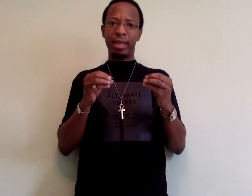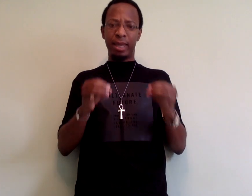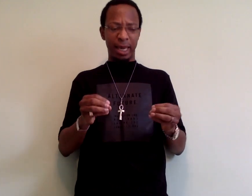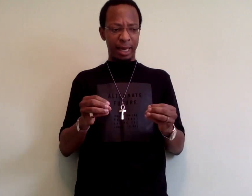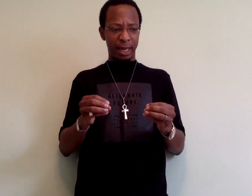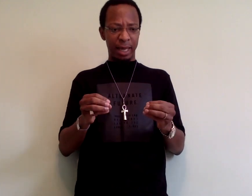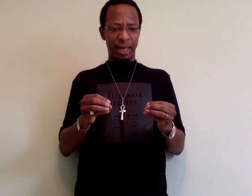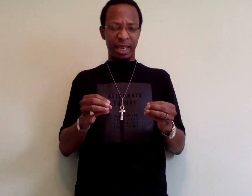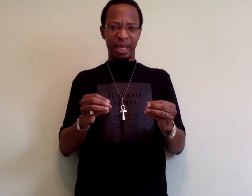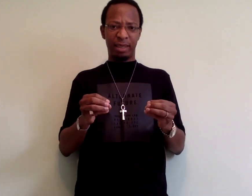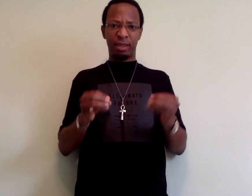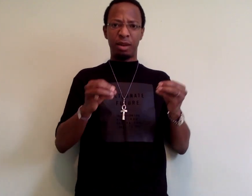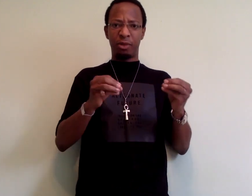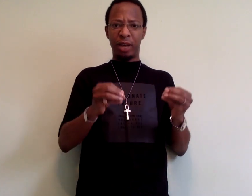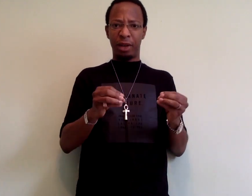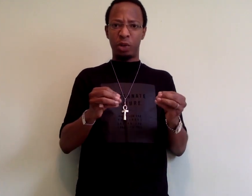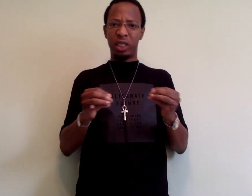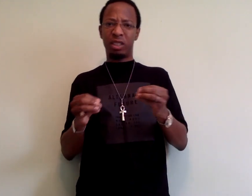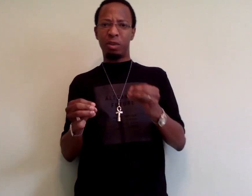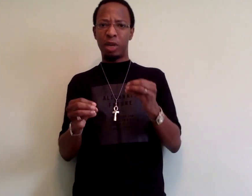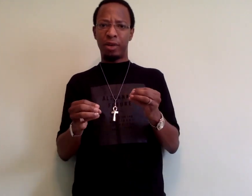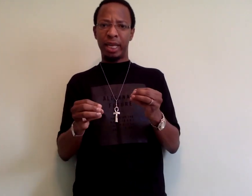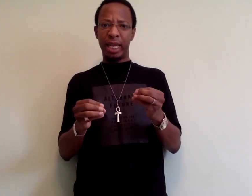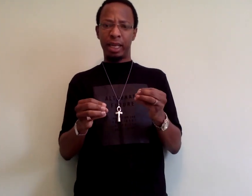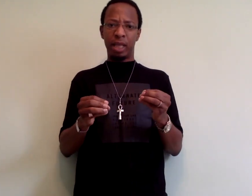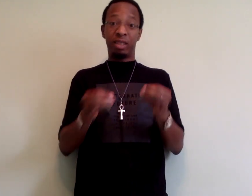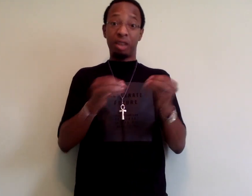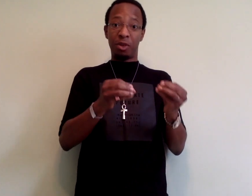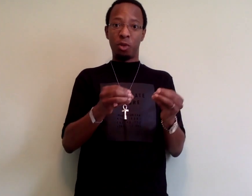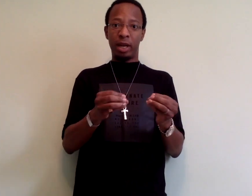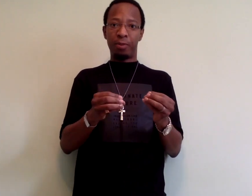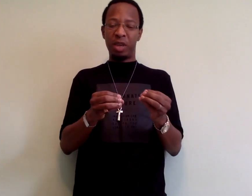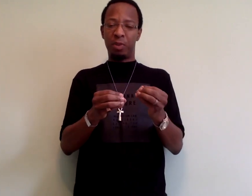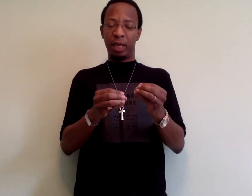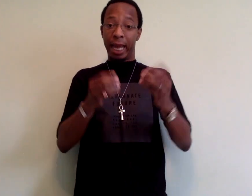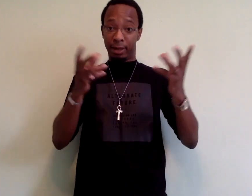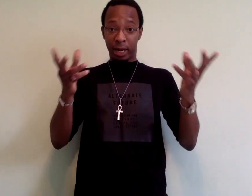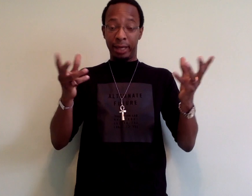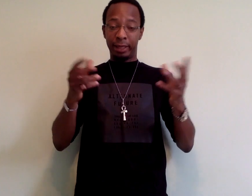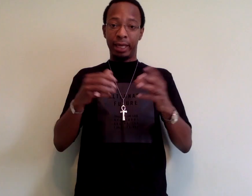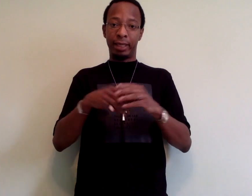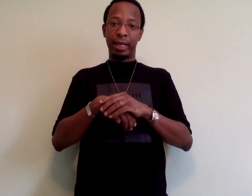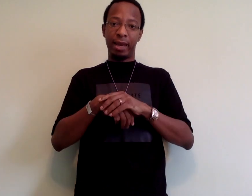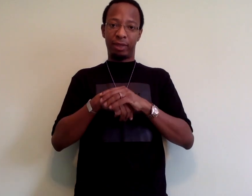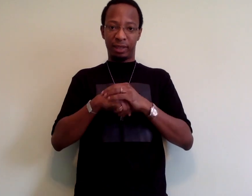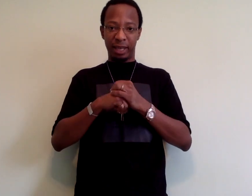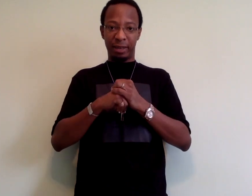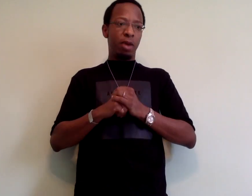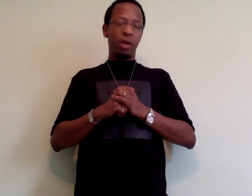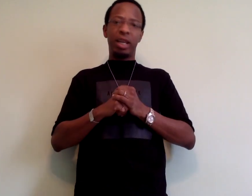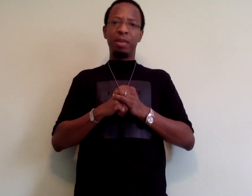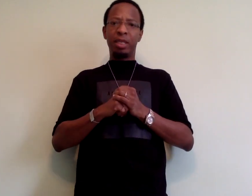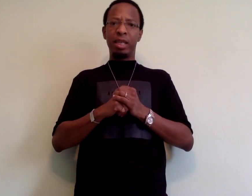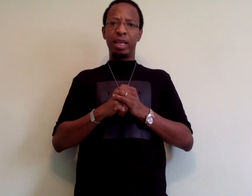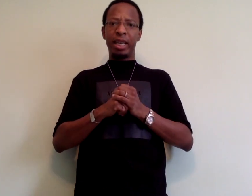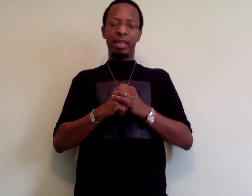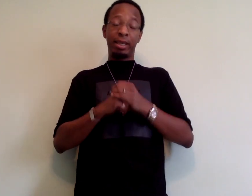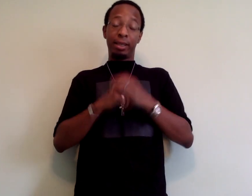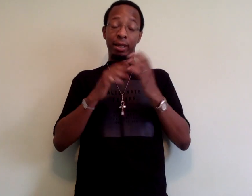think that there is some value and some merit in some of what people like Dr. Johnson have to say. When it comes to his hostility